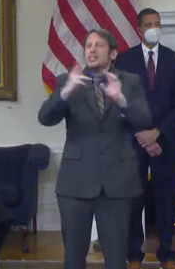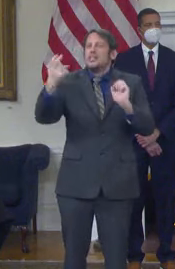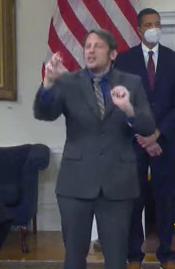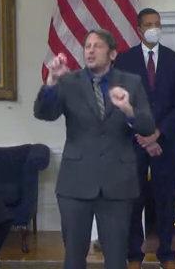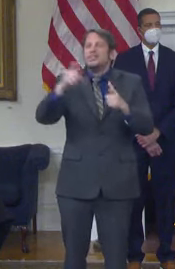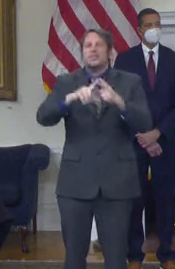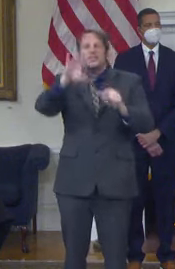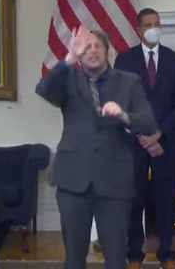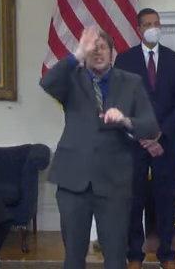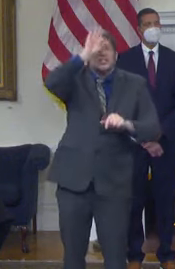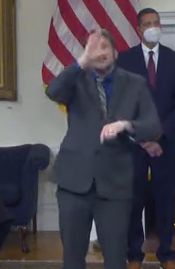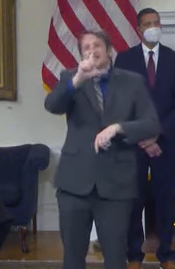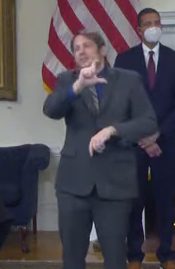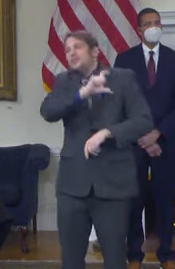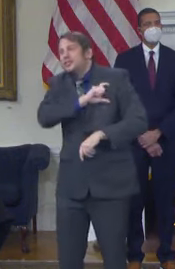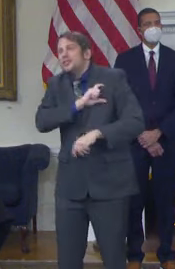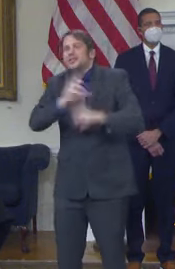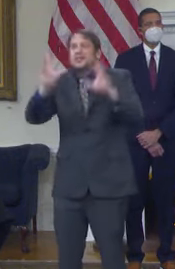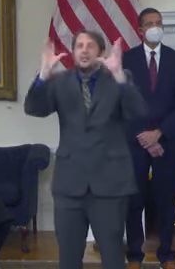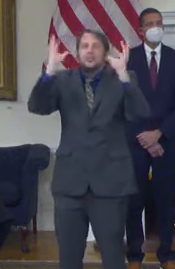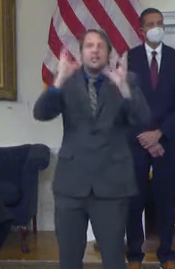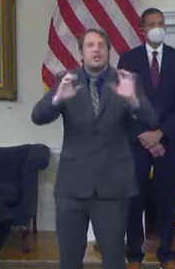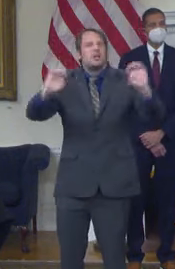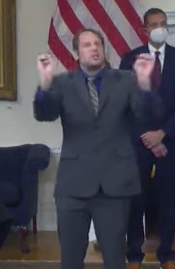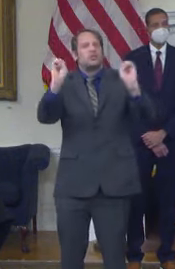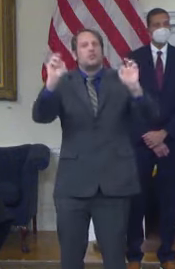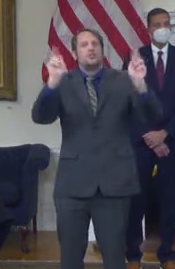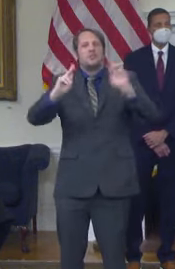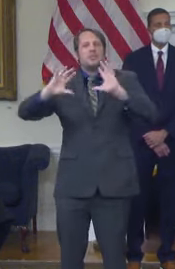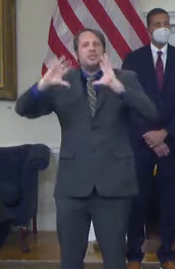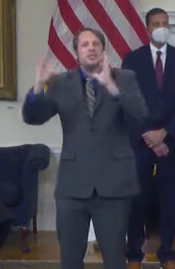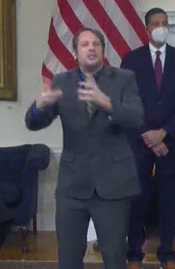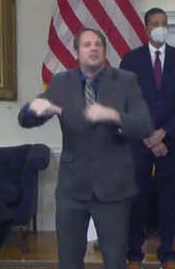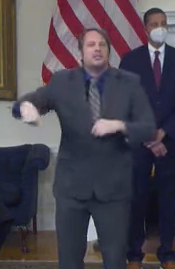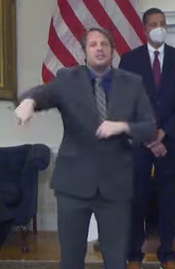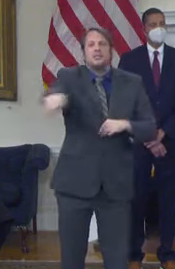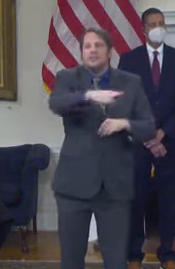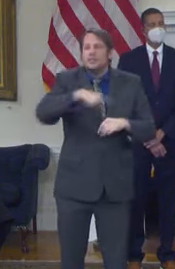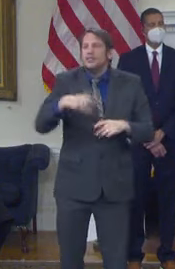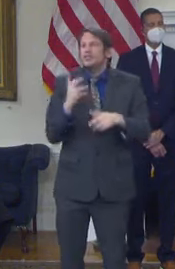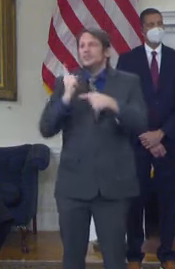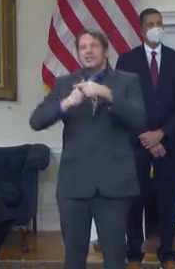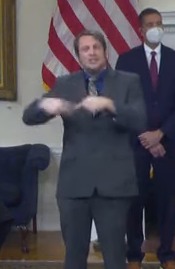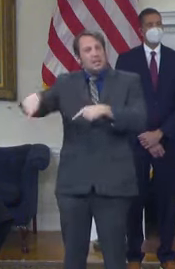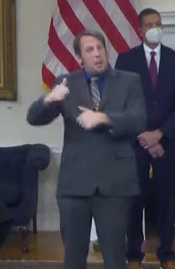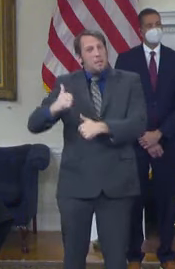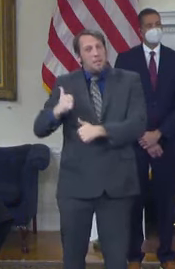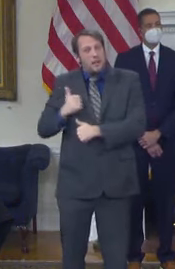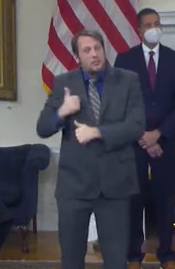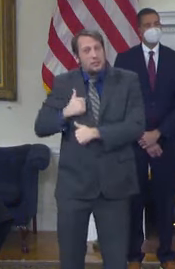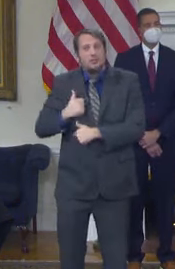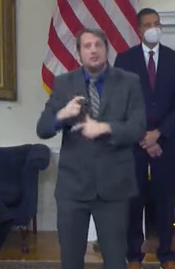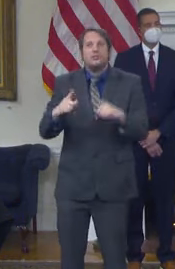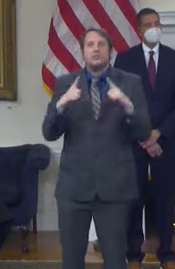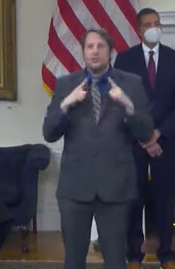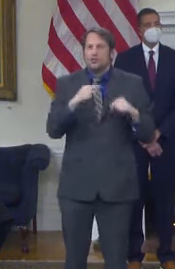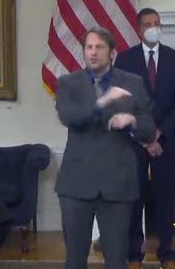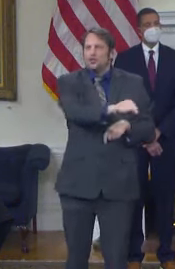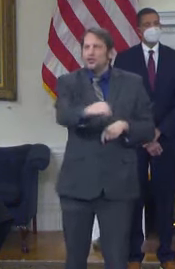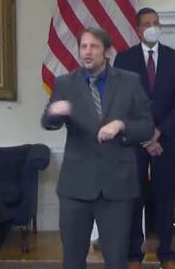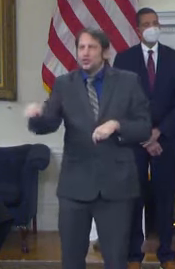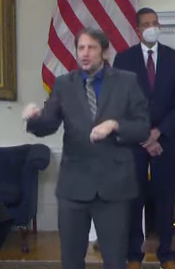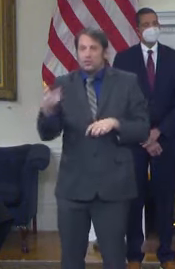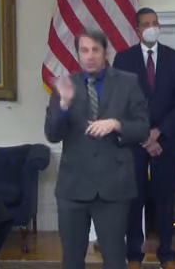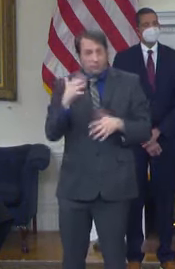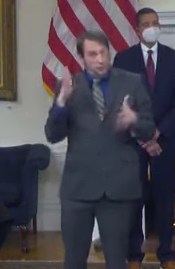emergency personnel, as well as for military retirees. But that's not enough. Together with our